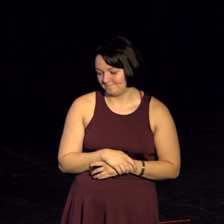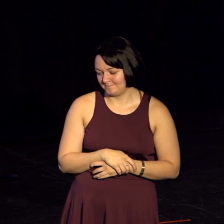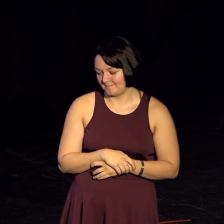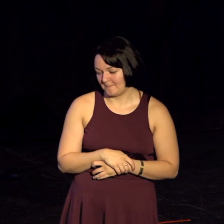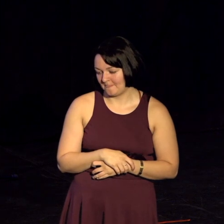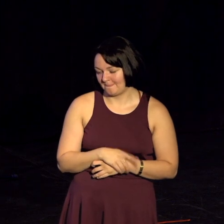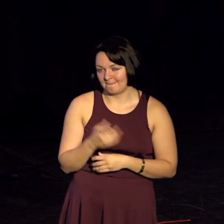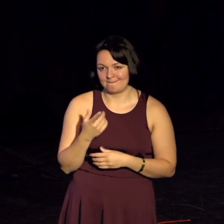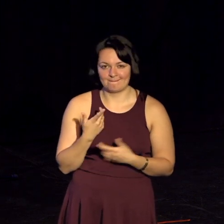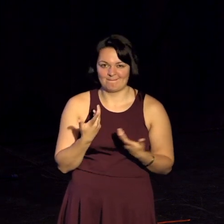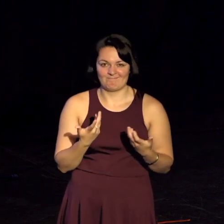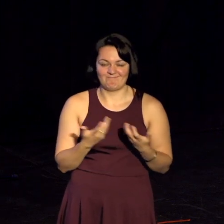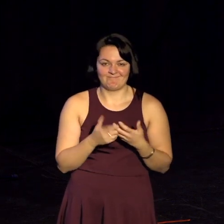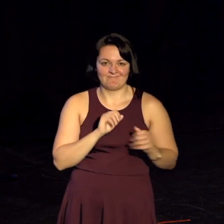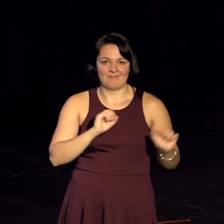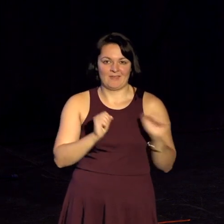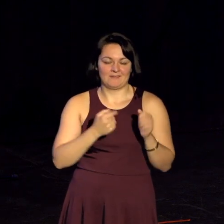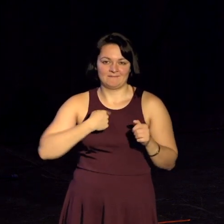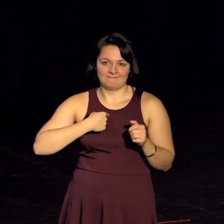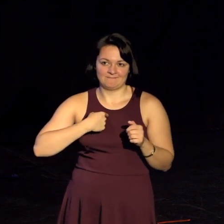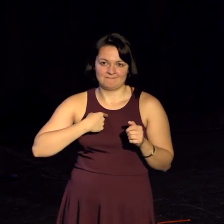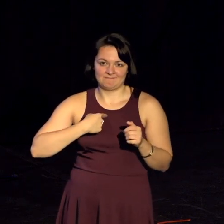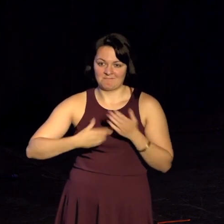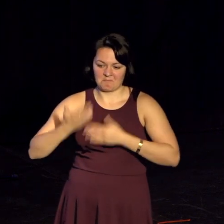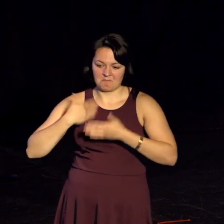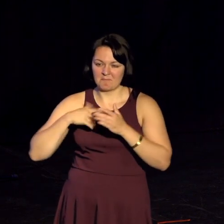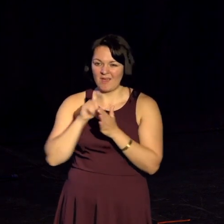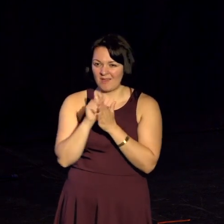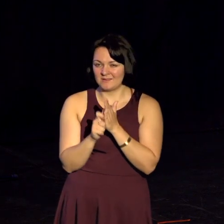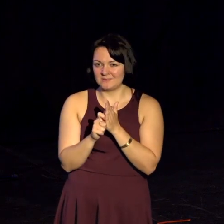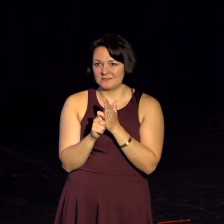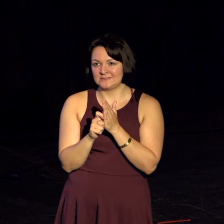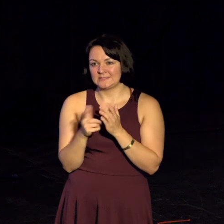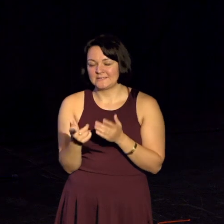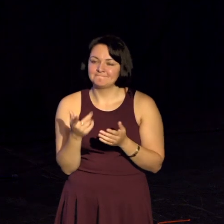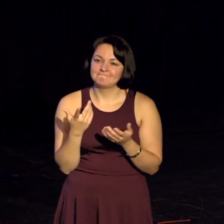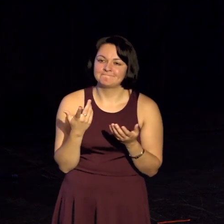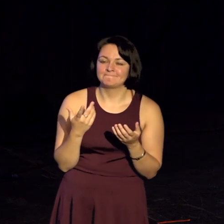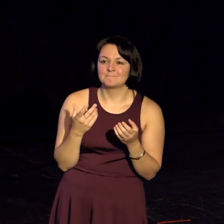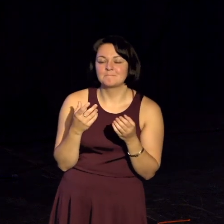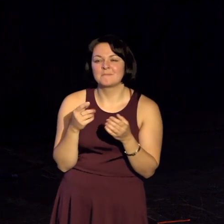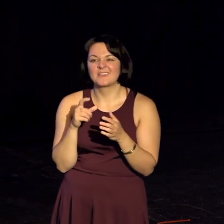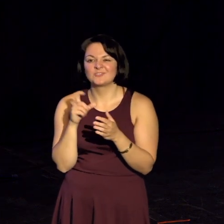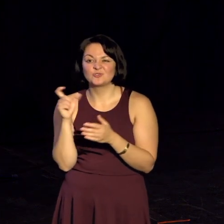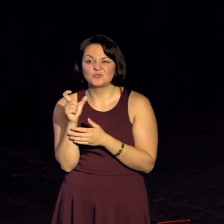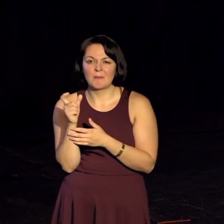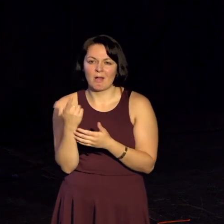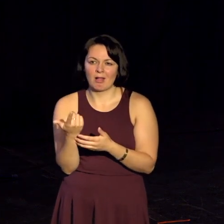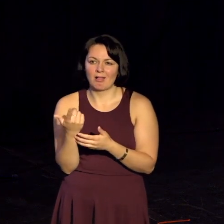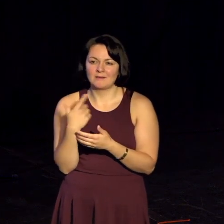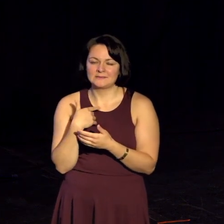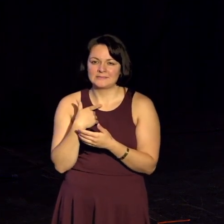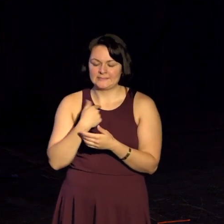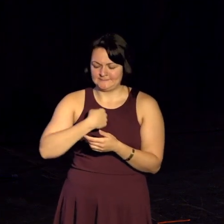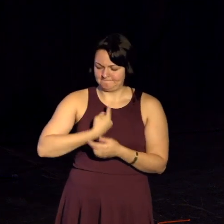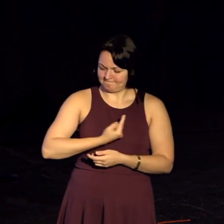before I had a disability, I think I assumed, like everyone else, that that bitter cripple came from a self-hatred.